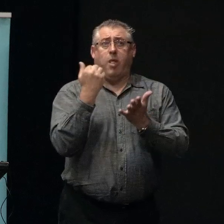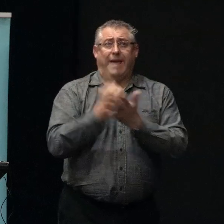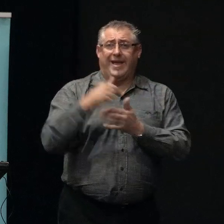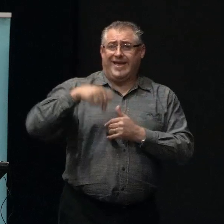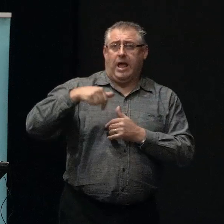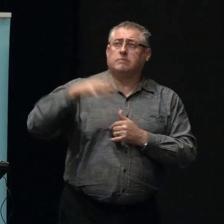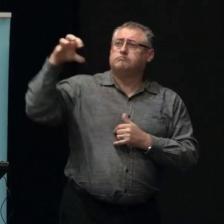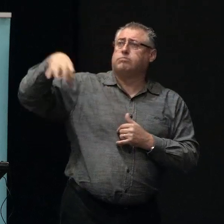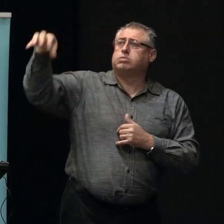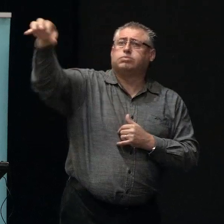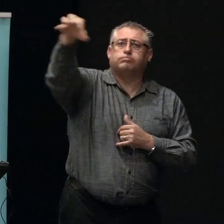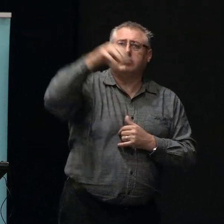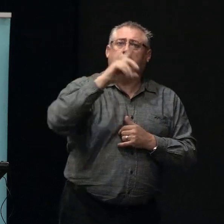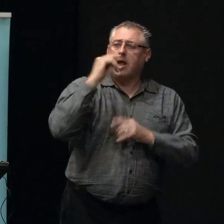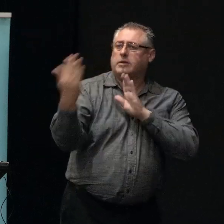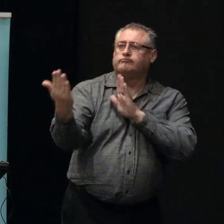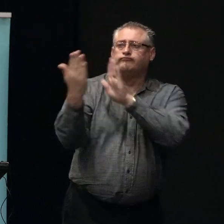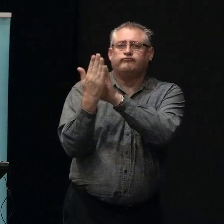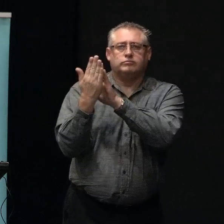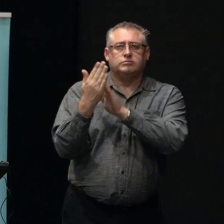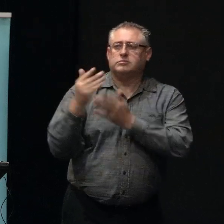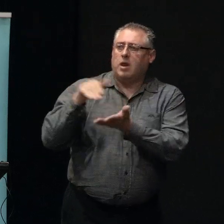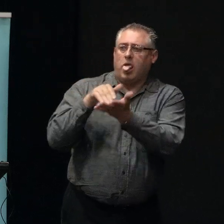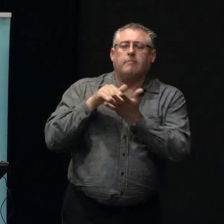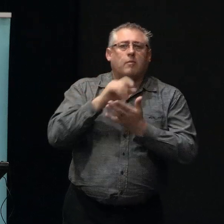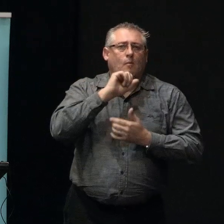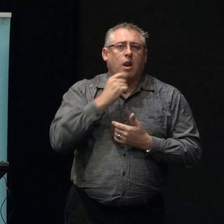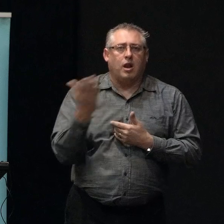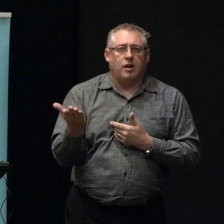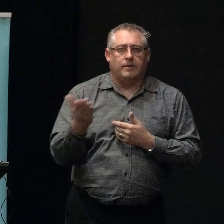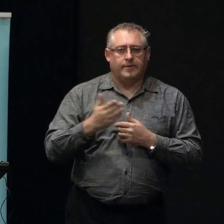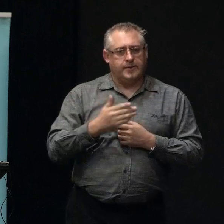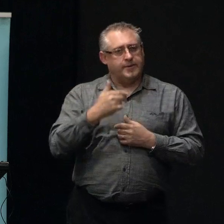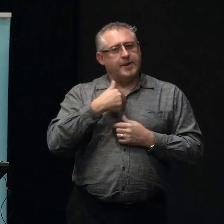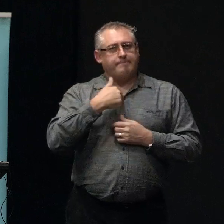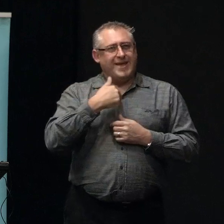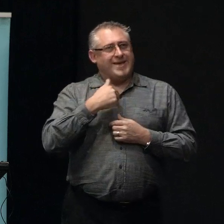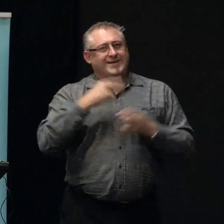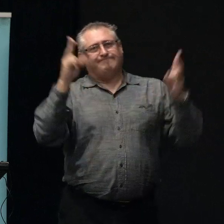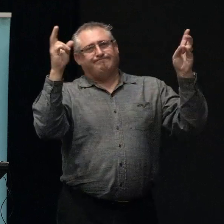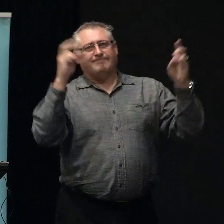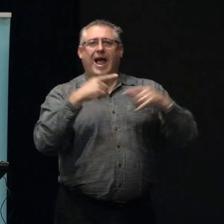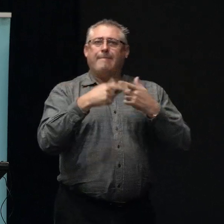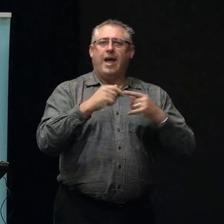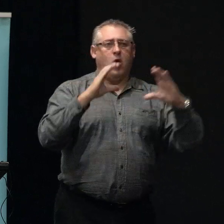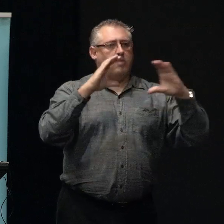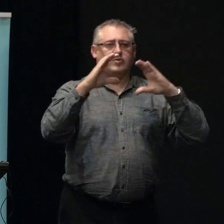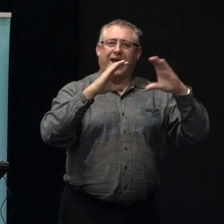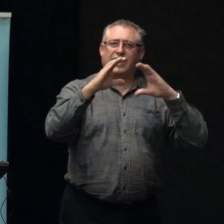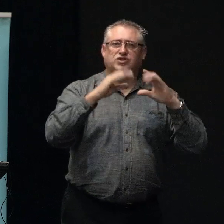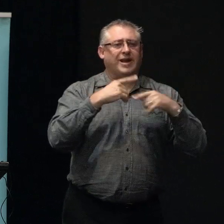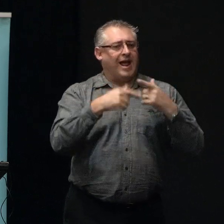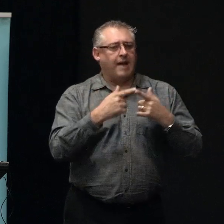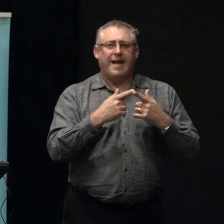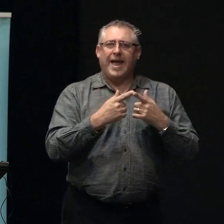today, and they can help you with whatever you need. And I guess I'm in the game of communications and it's about key messages or